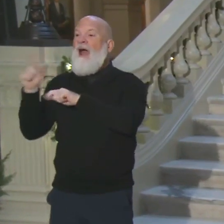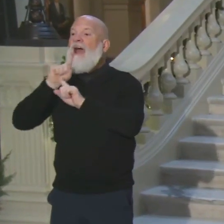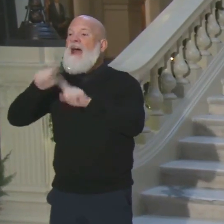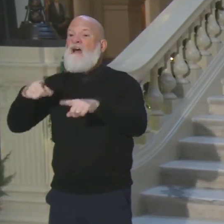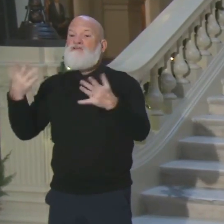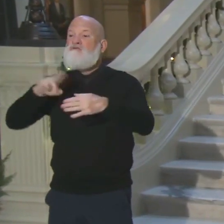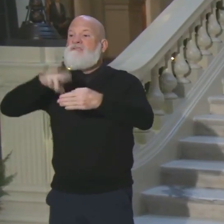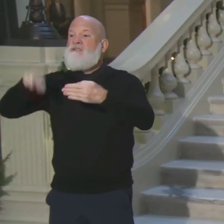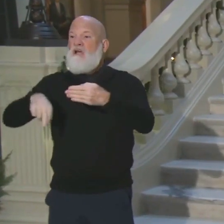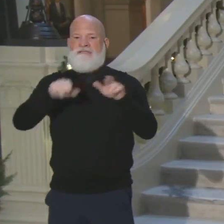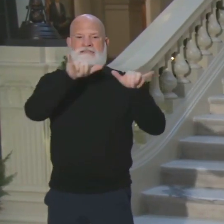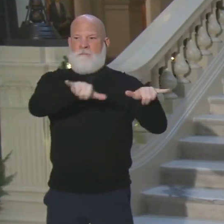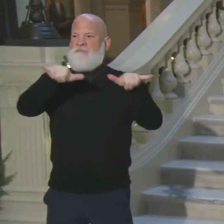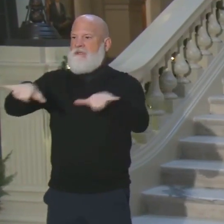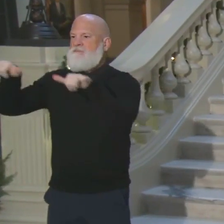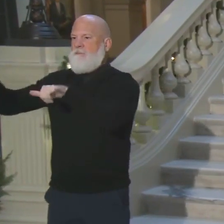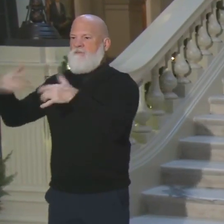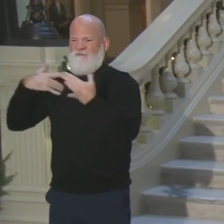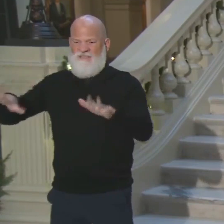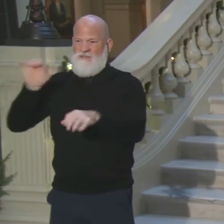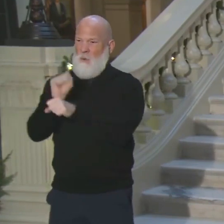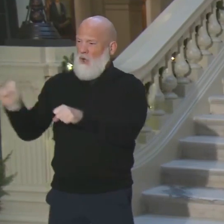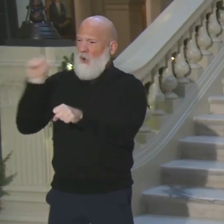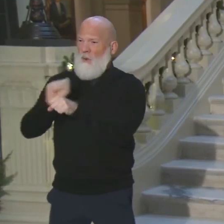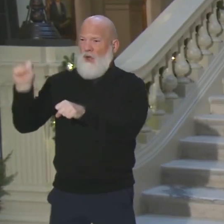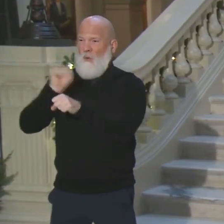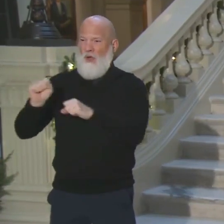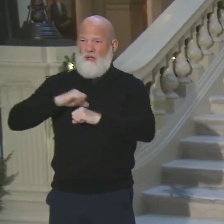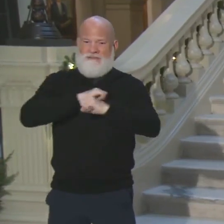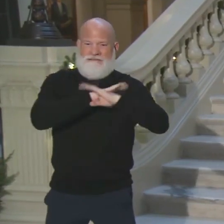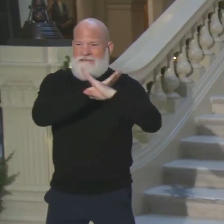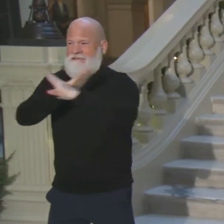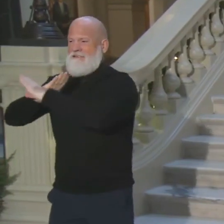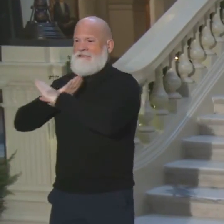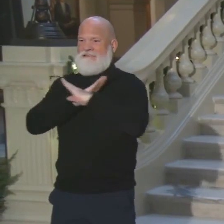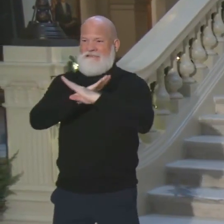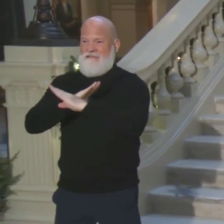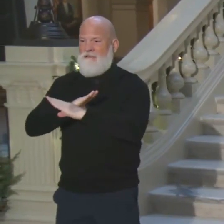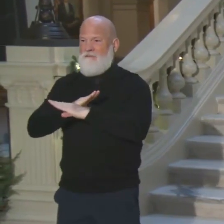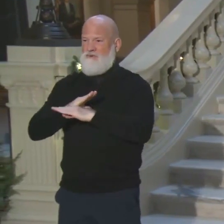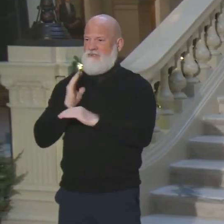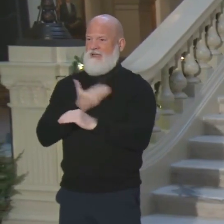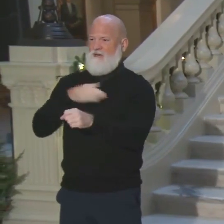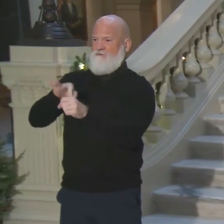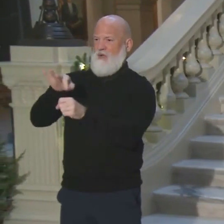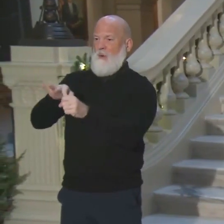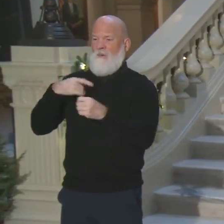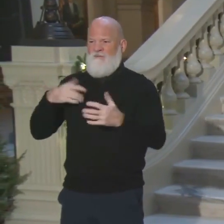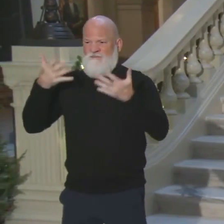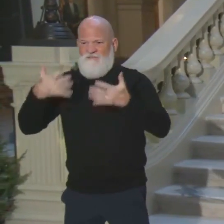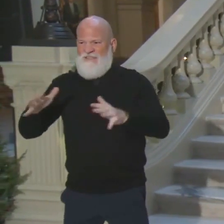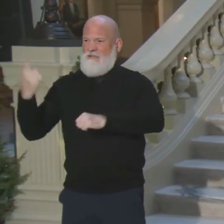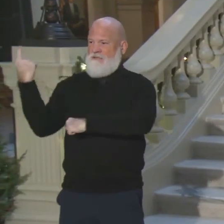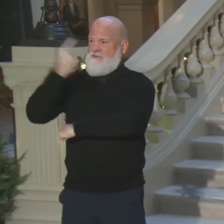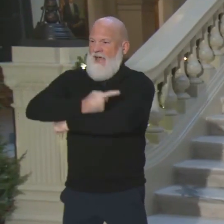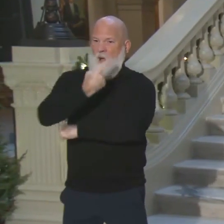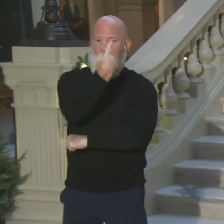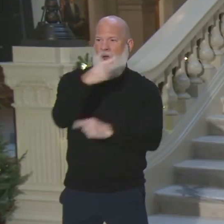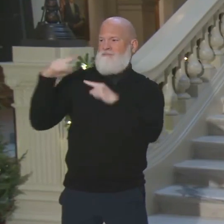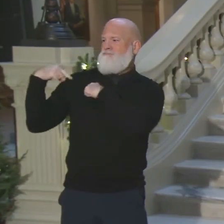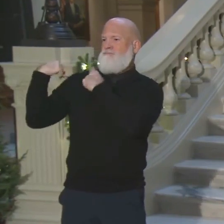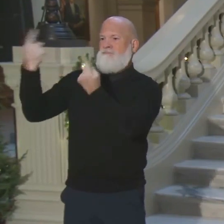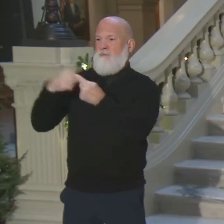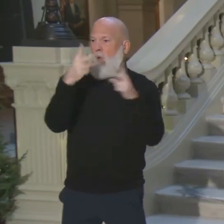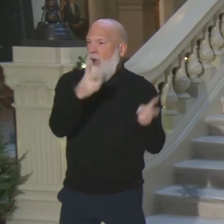for all Georgians. On day one, we outlawed ballot harvesting. We strengthened signature match